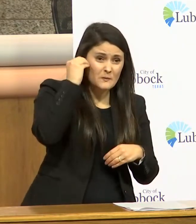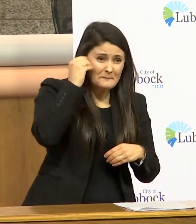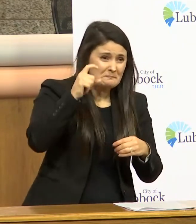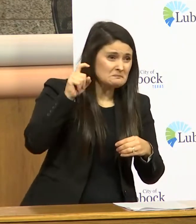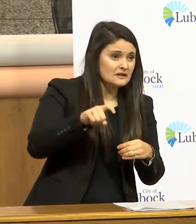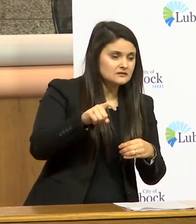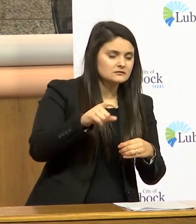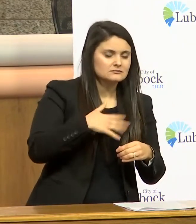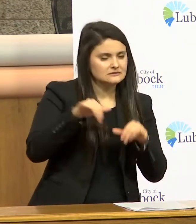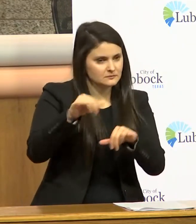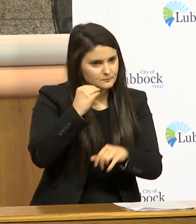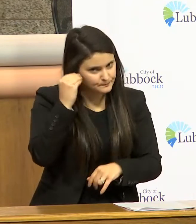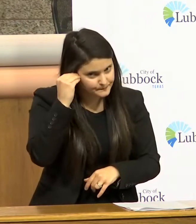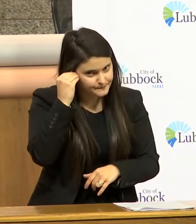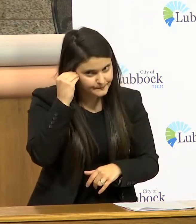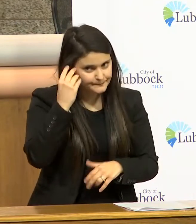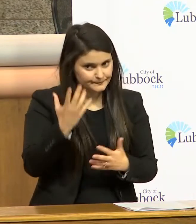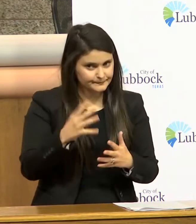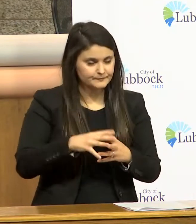don't leave your house